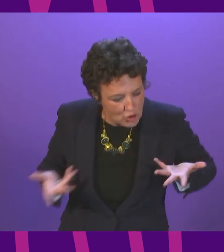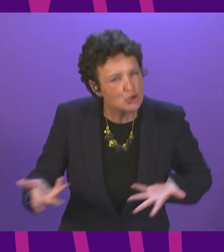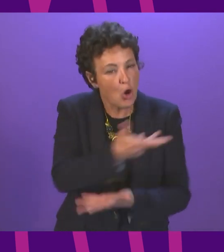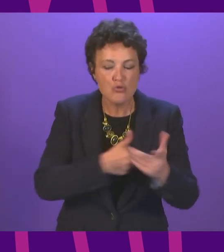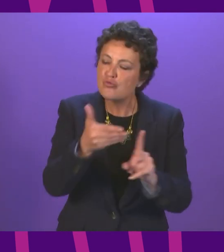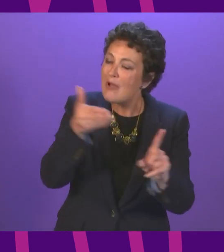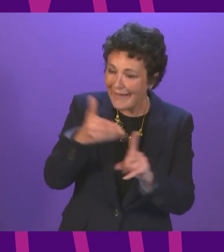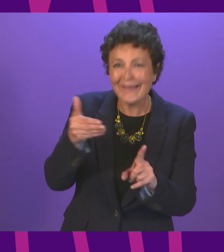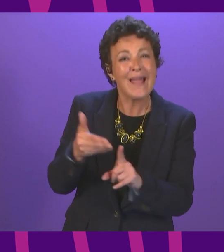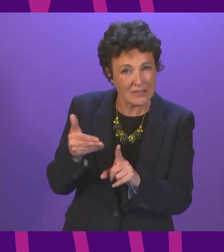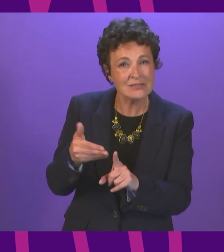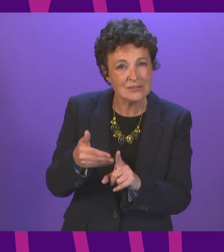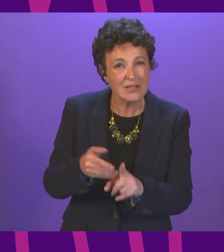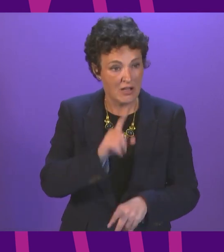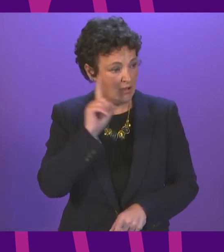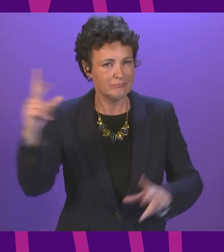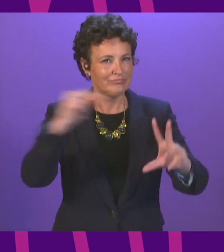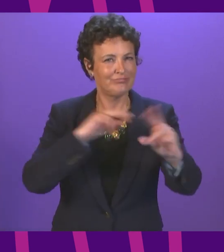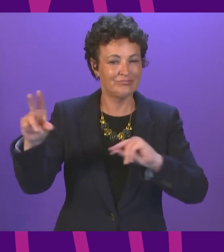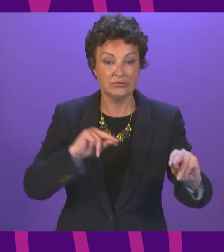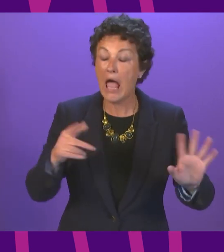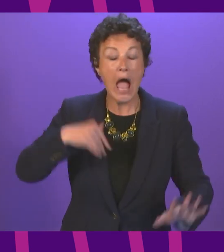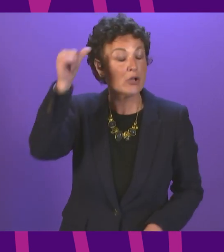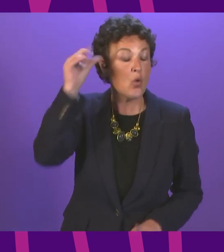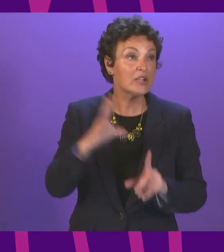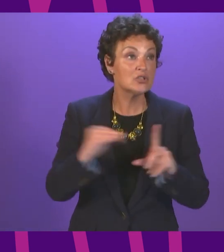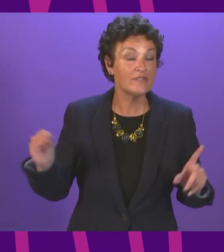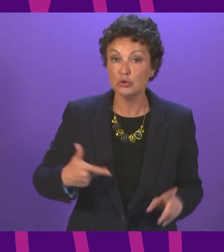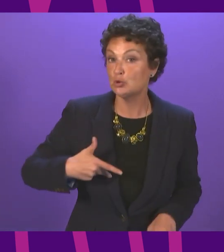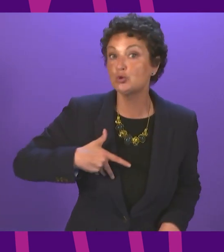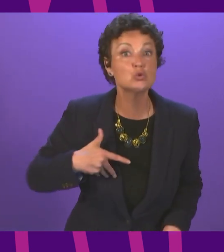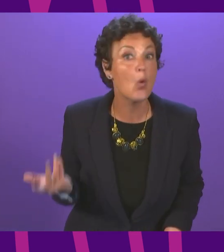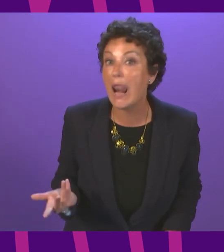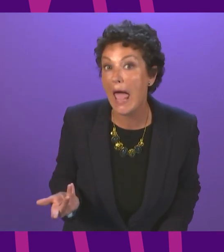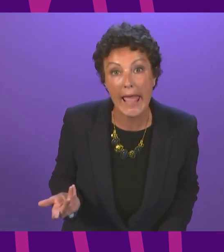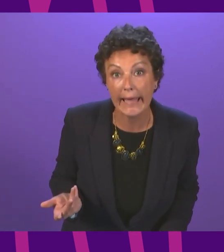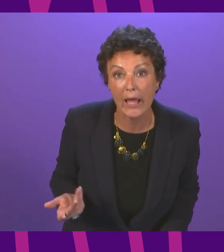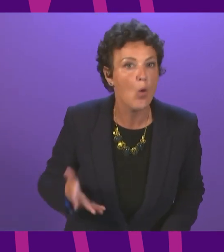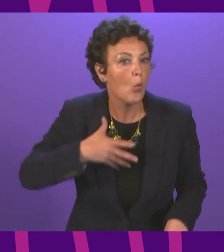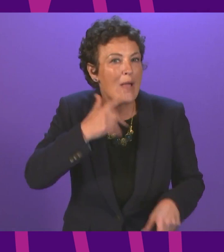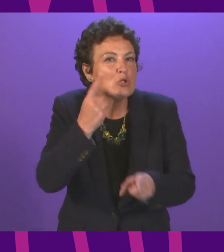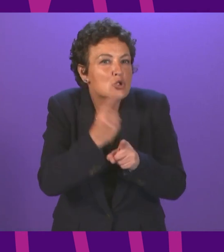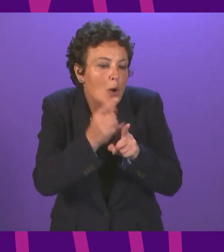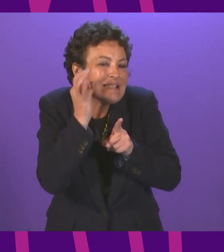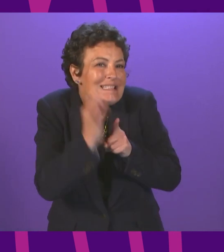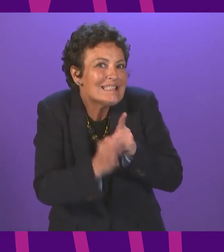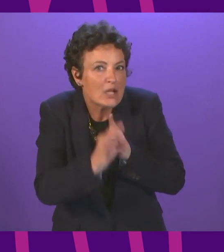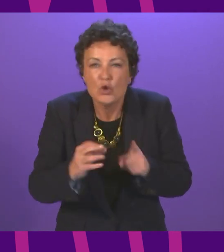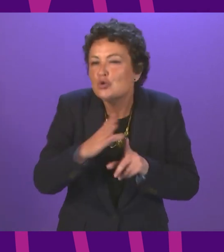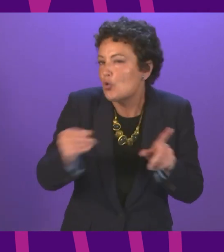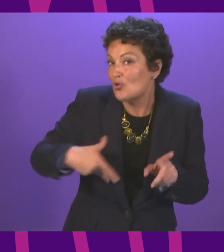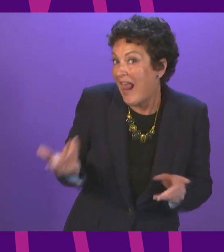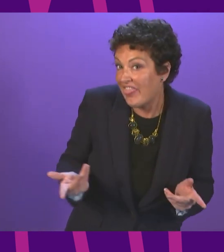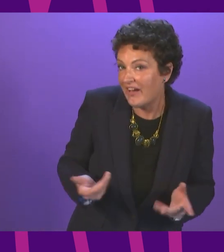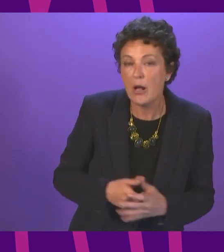recognising that this, I know the Conservatives don't like it when we actually talk about the detail of some of this stuff, but instead